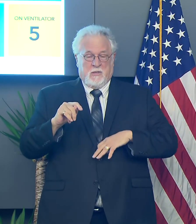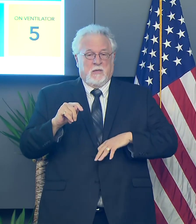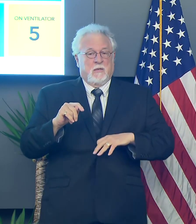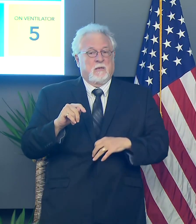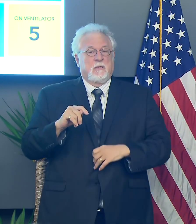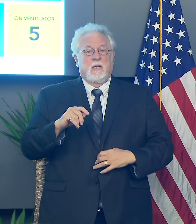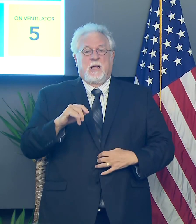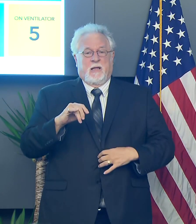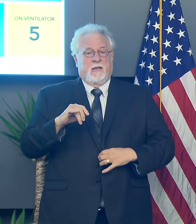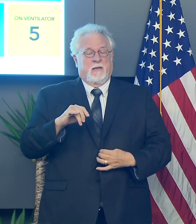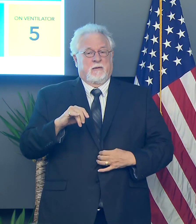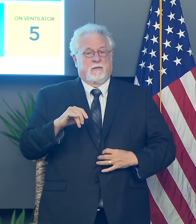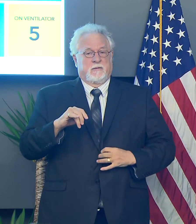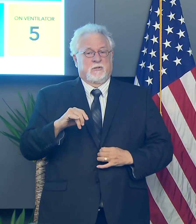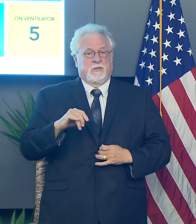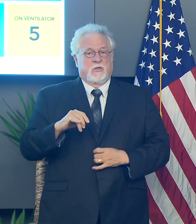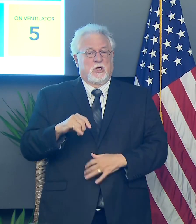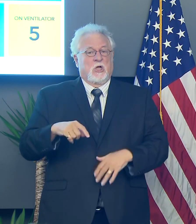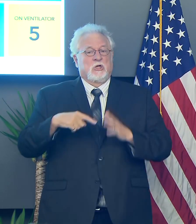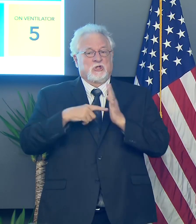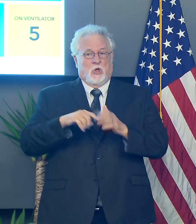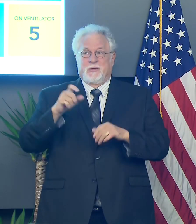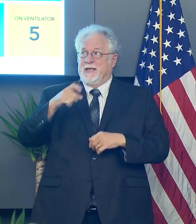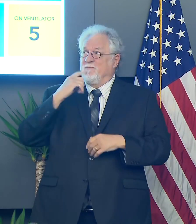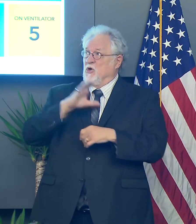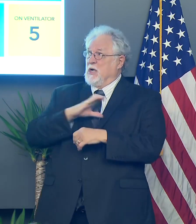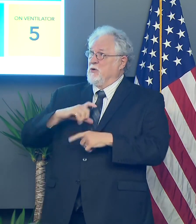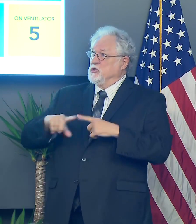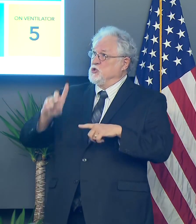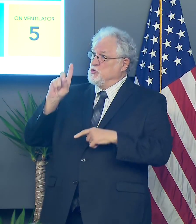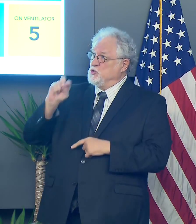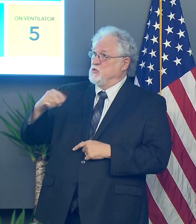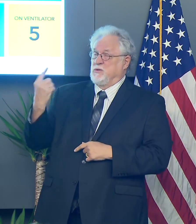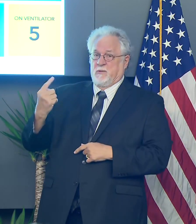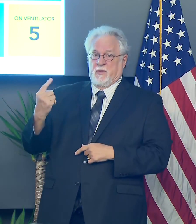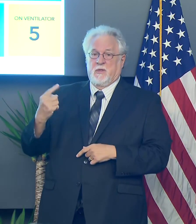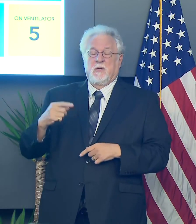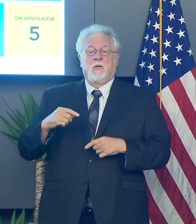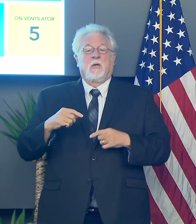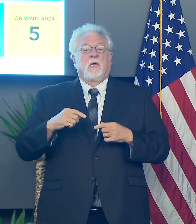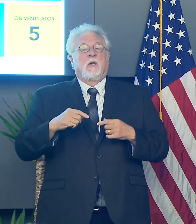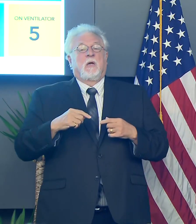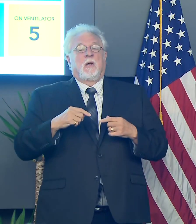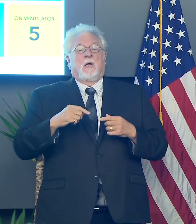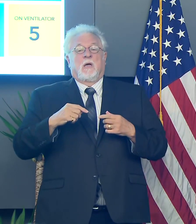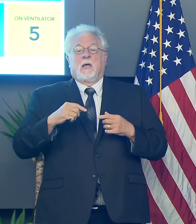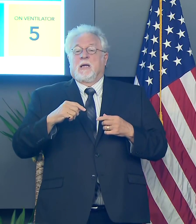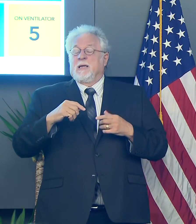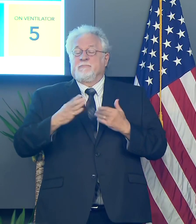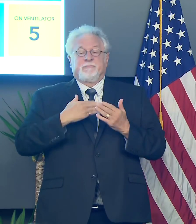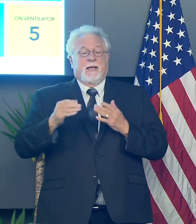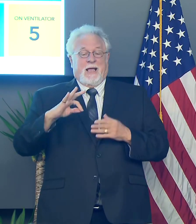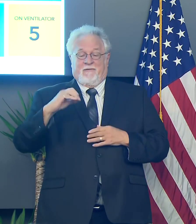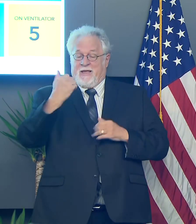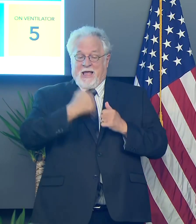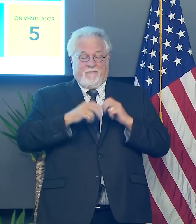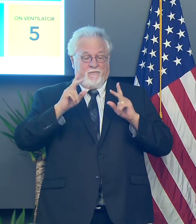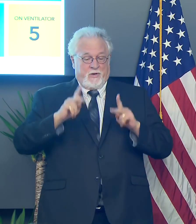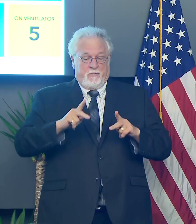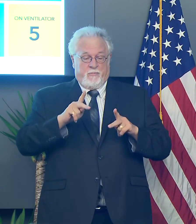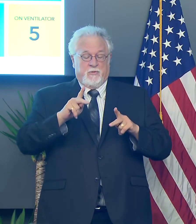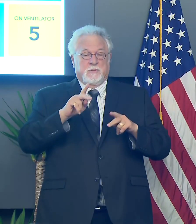then that just underscores the need for Congress to take action. And the other thing is, even if every worker were getting unemployment